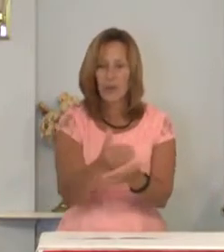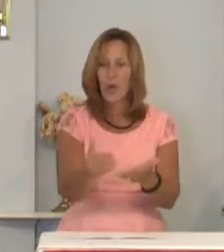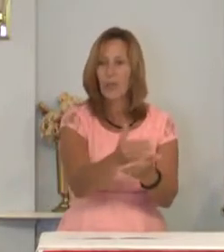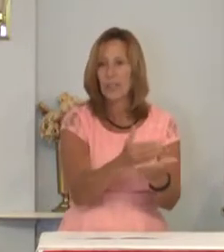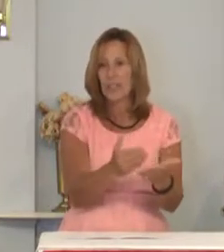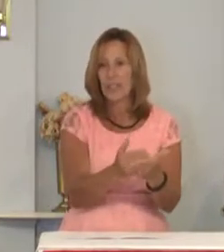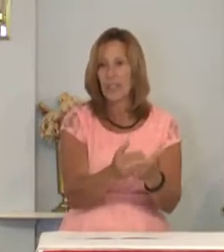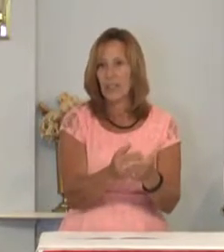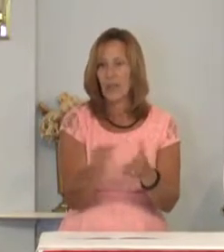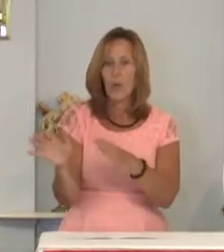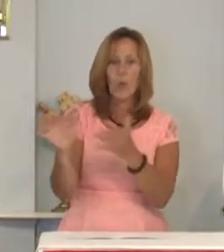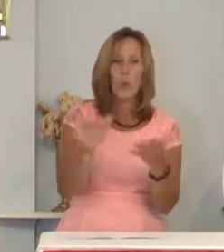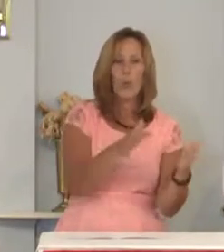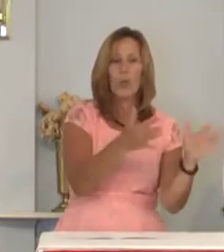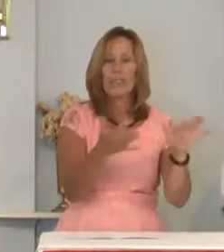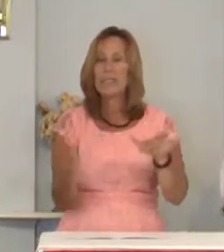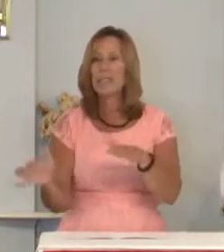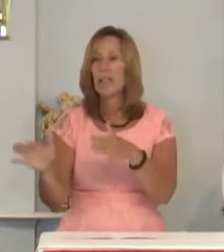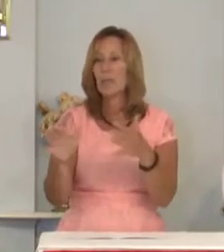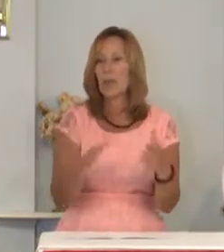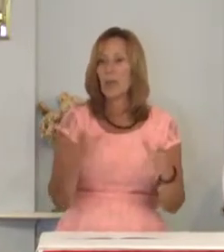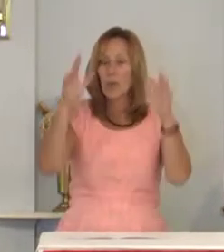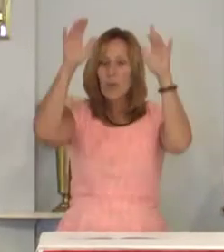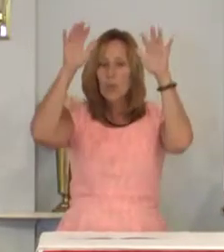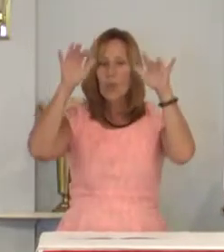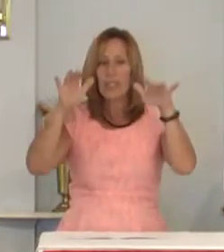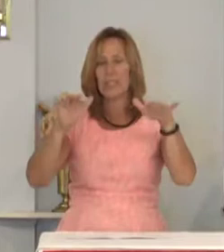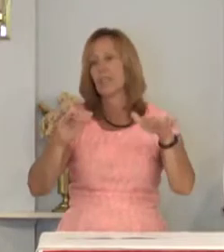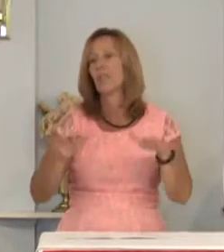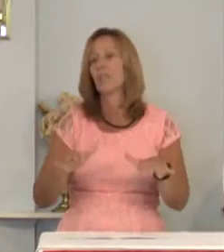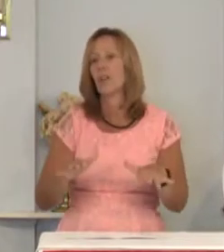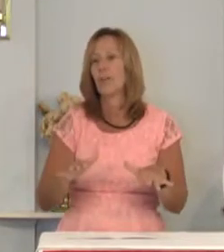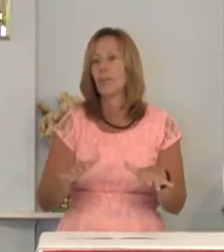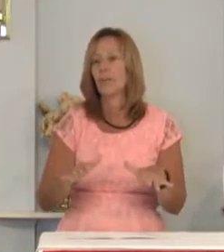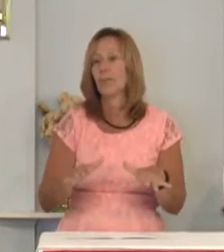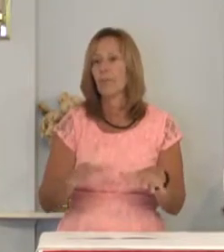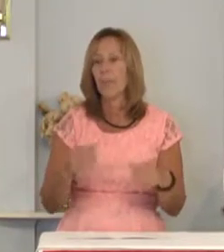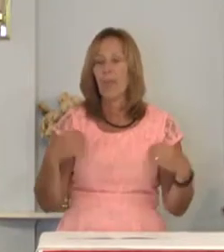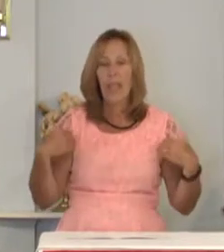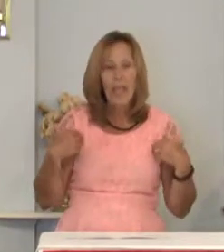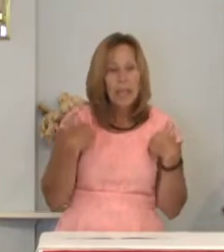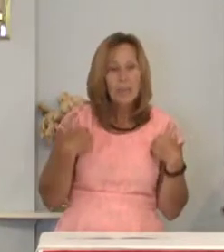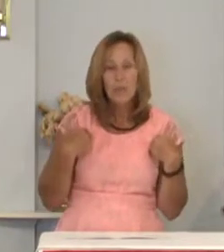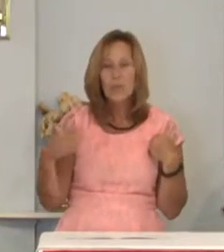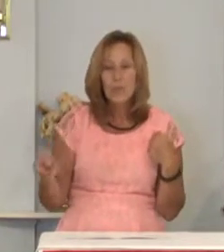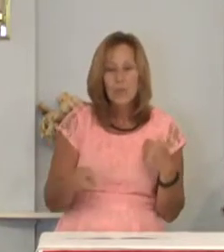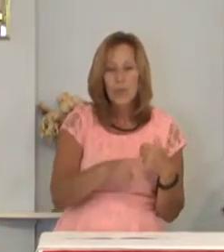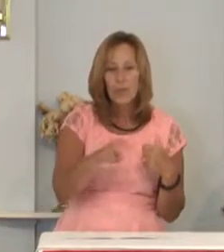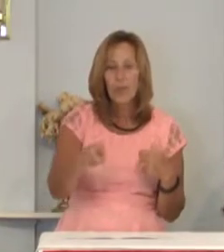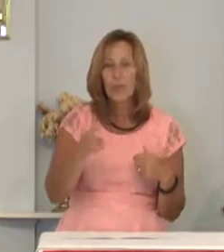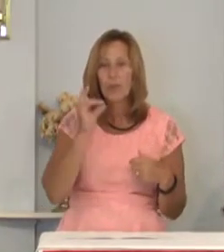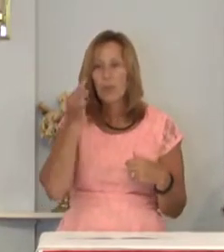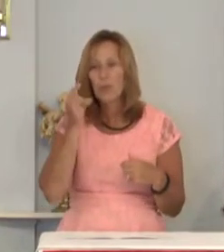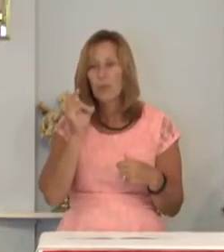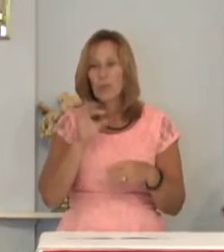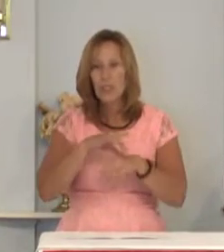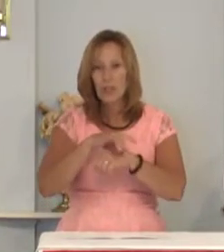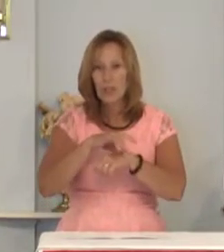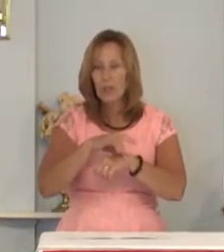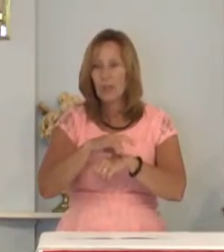winds that blow rains that fall animals that roam and the fruits of the earth